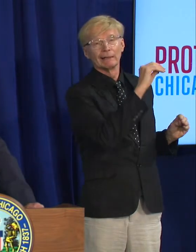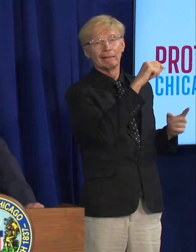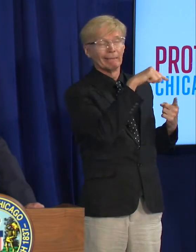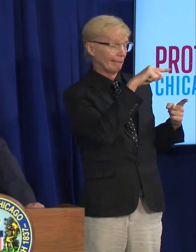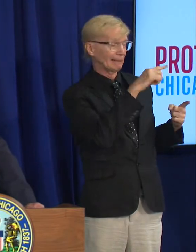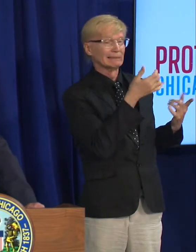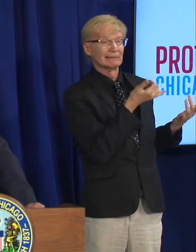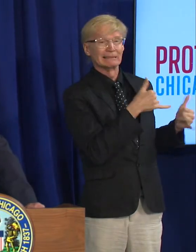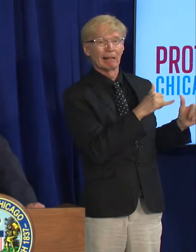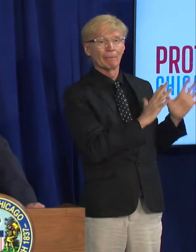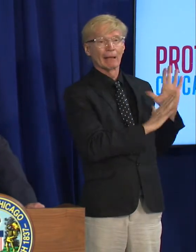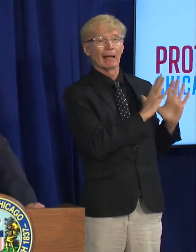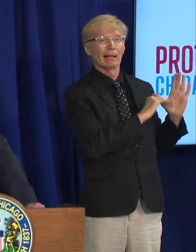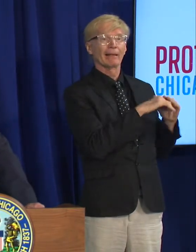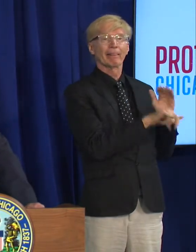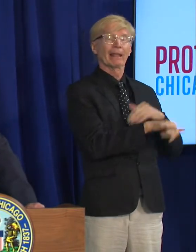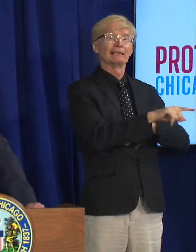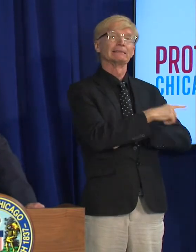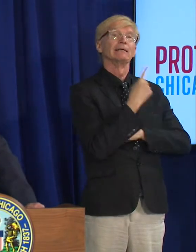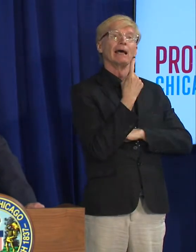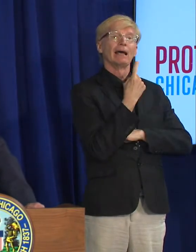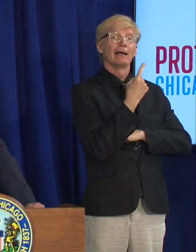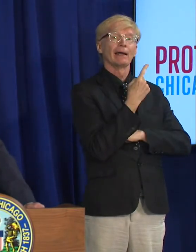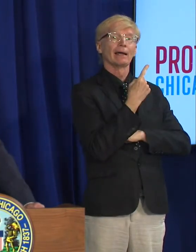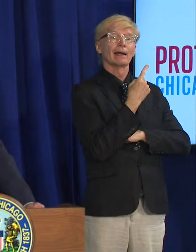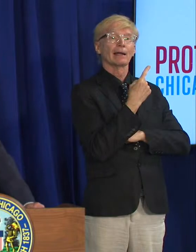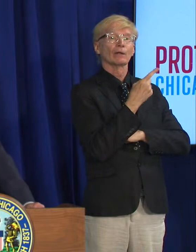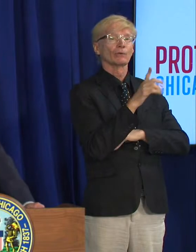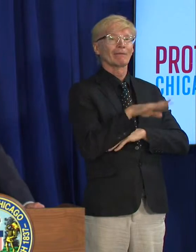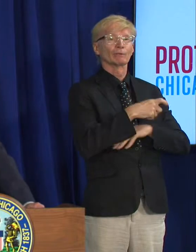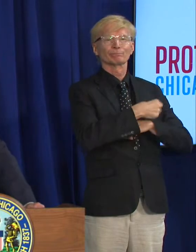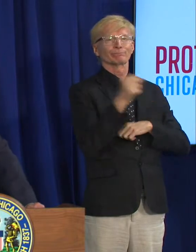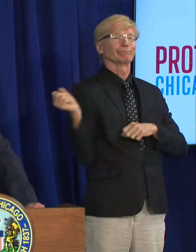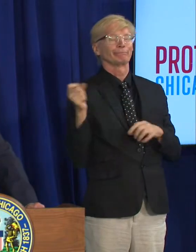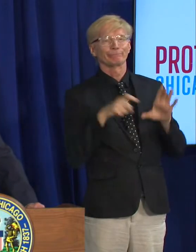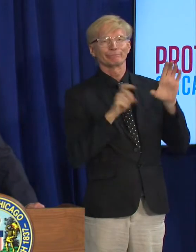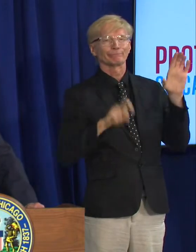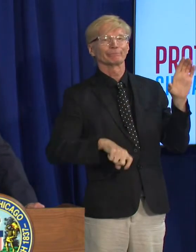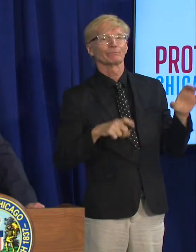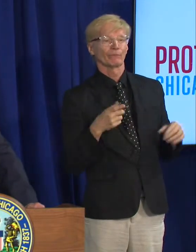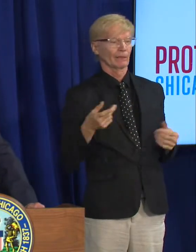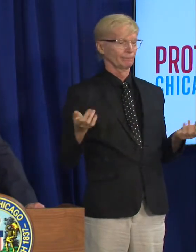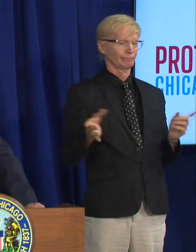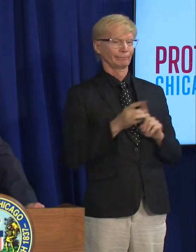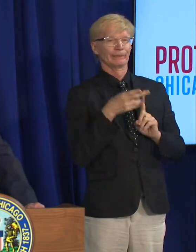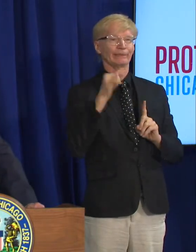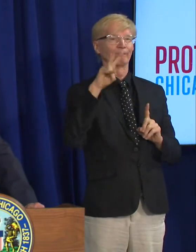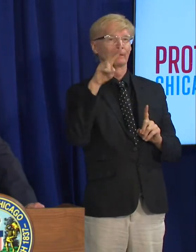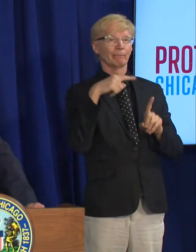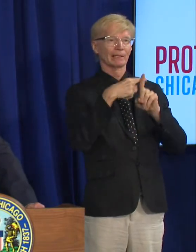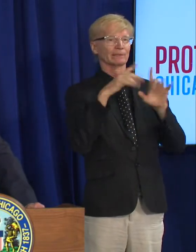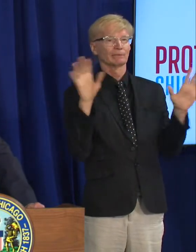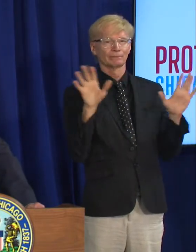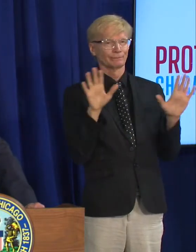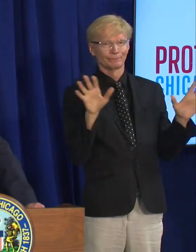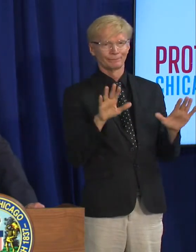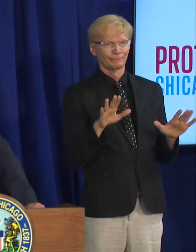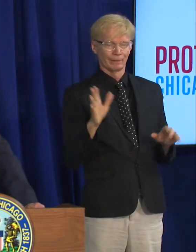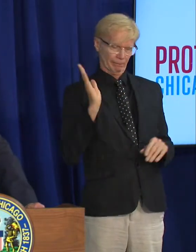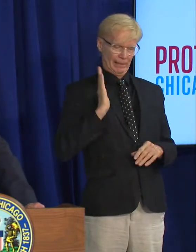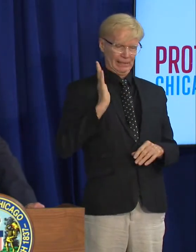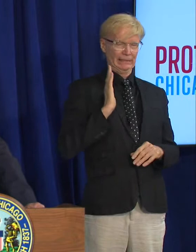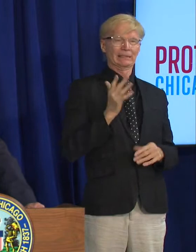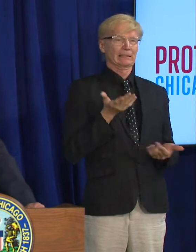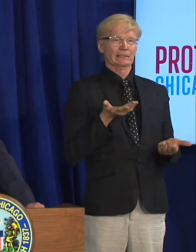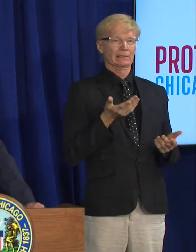back in the day you didn't come out as a gay man and all of a sudden you're HIV positive so you know we didn't have